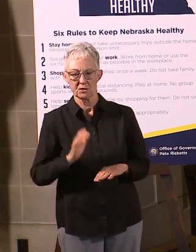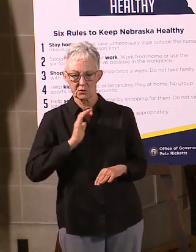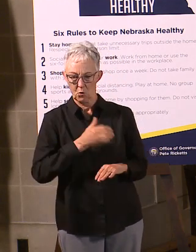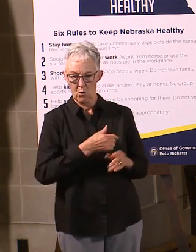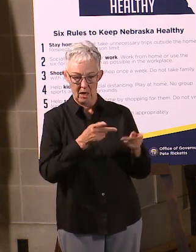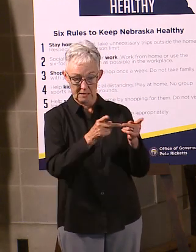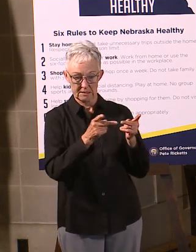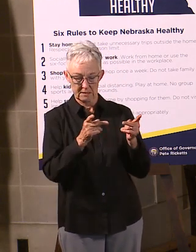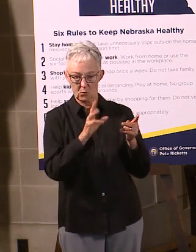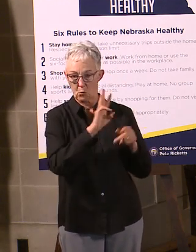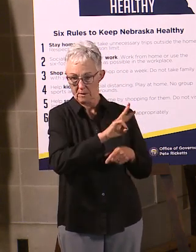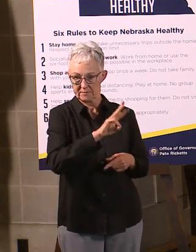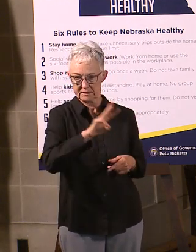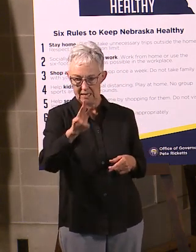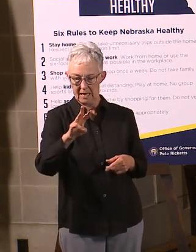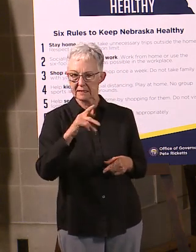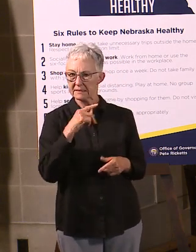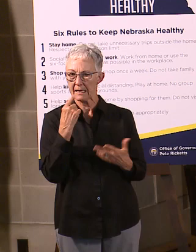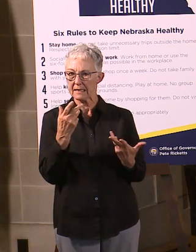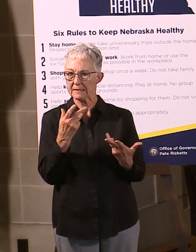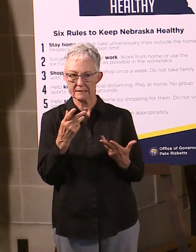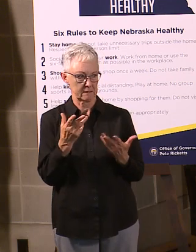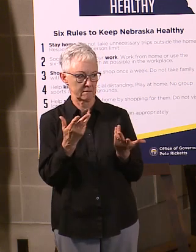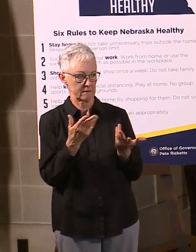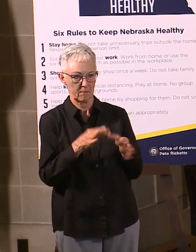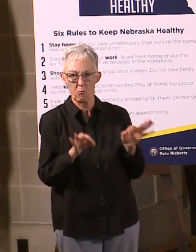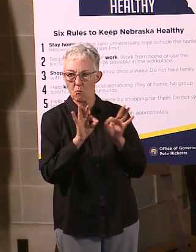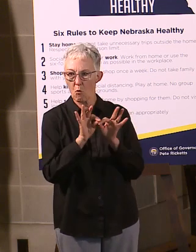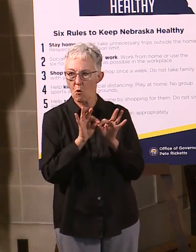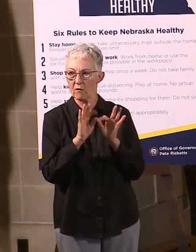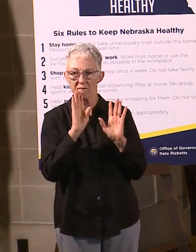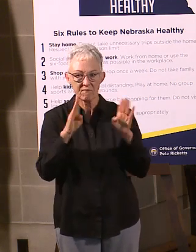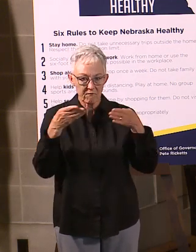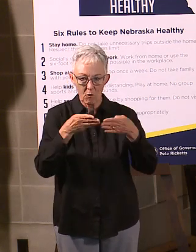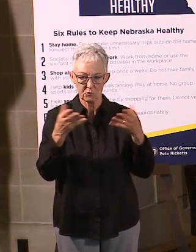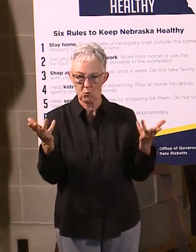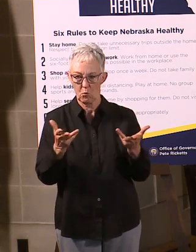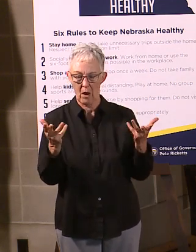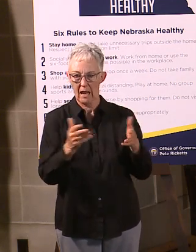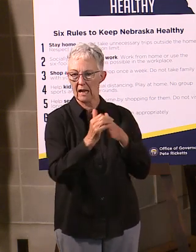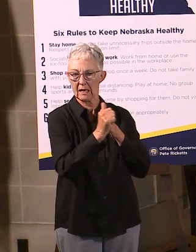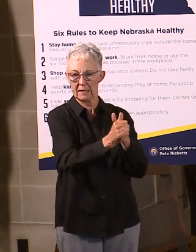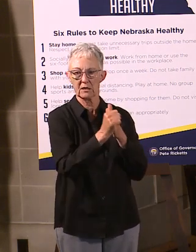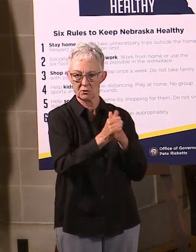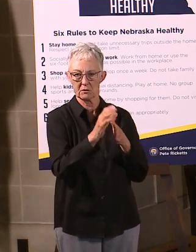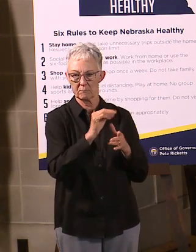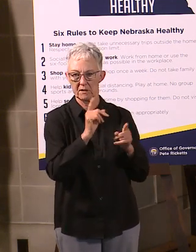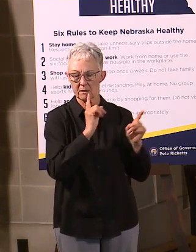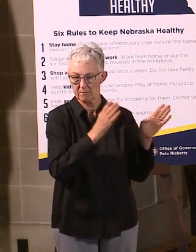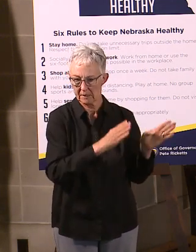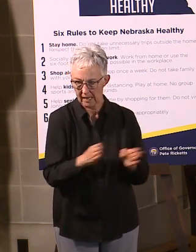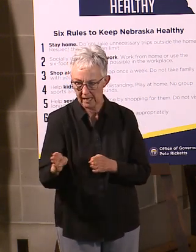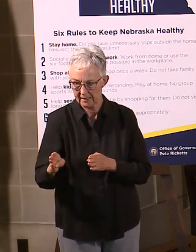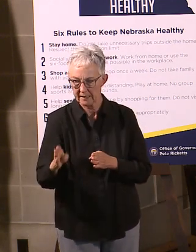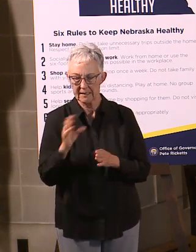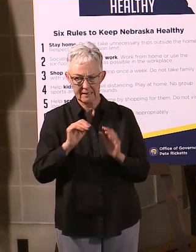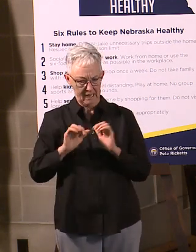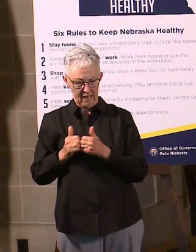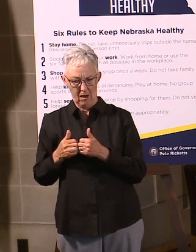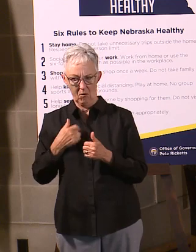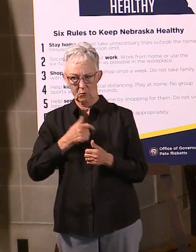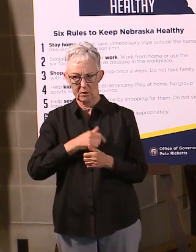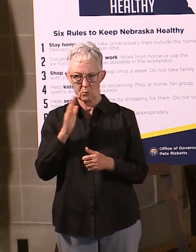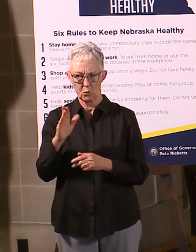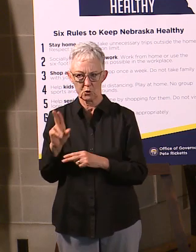key areas, leadership and planning, and really around leadership and planning what our governance and our operations and how we're going to use technology in this moment in time